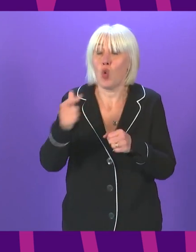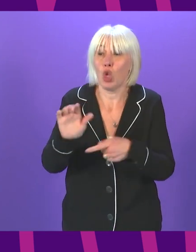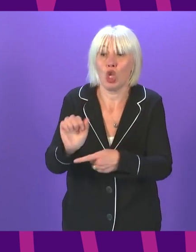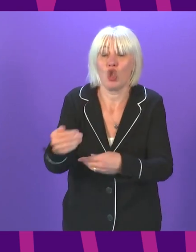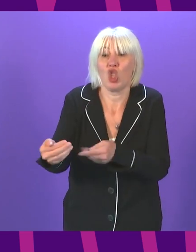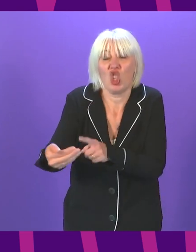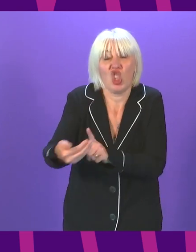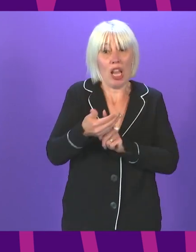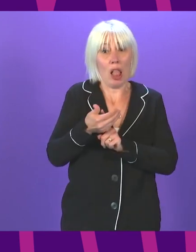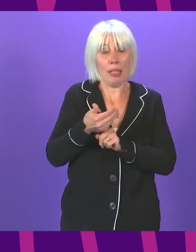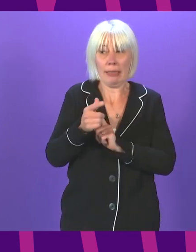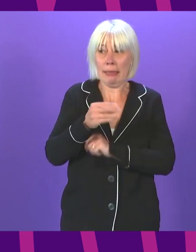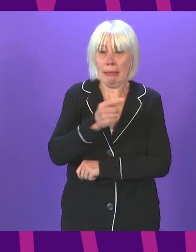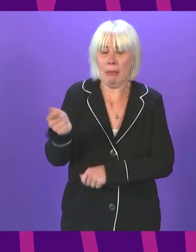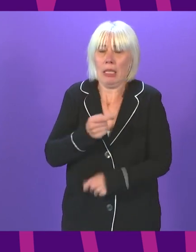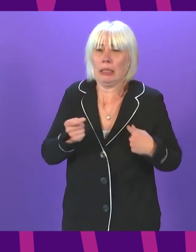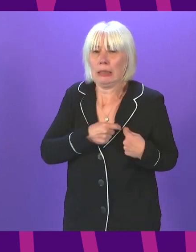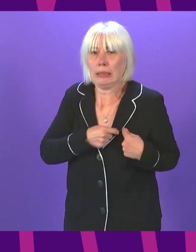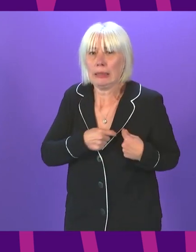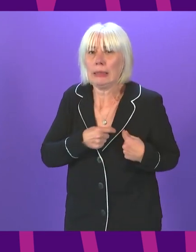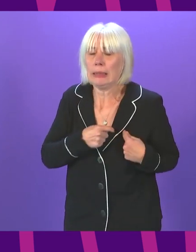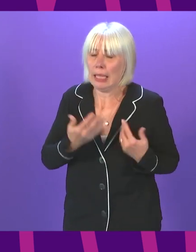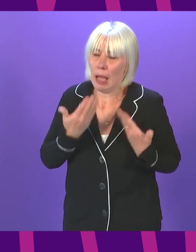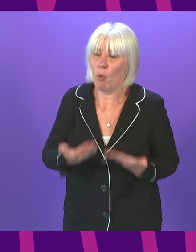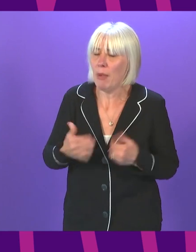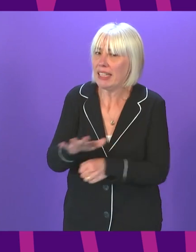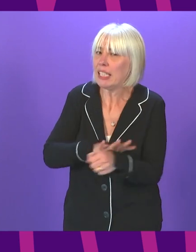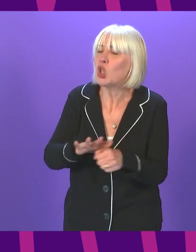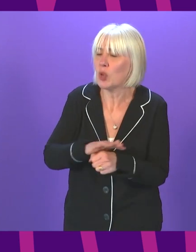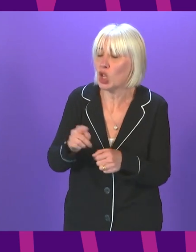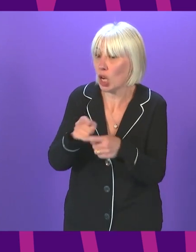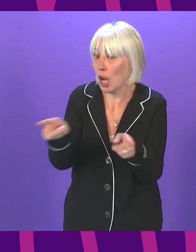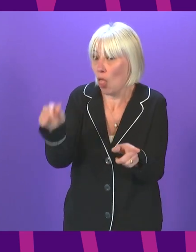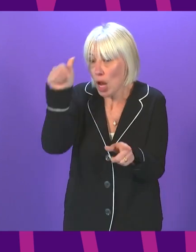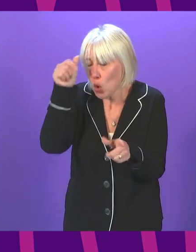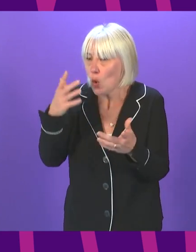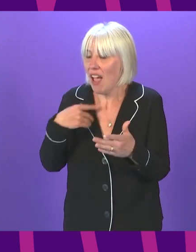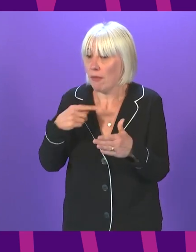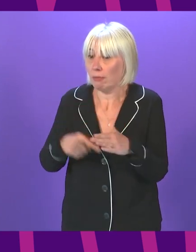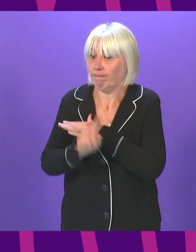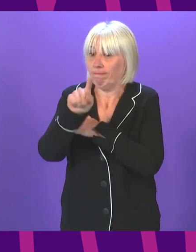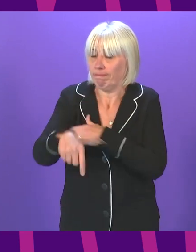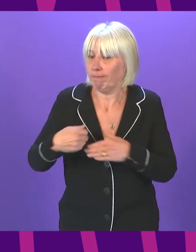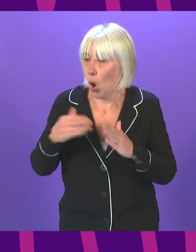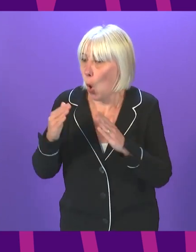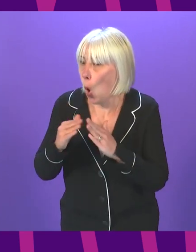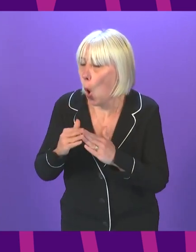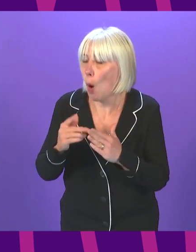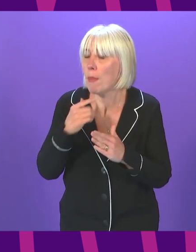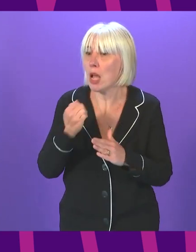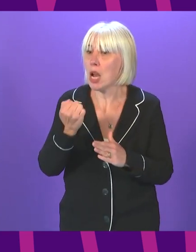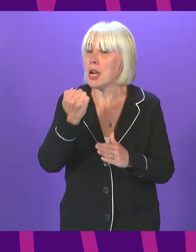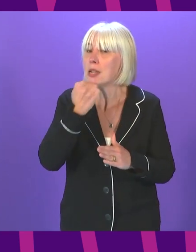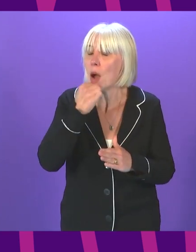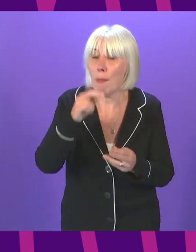particularly anxious right now about the current situation. They worry that if they go out of their own homes, especially with cases so